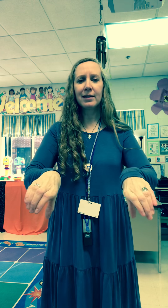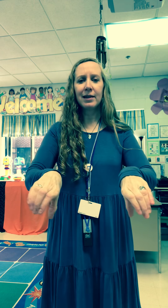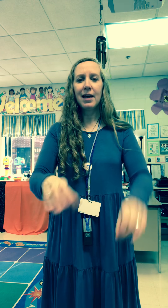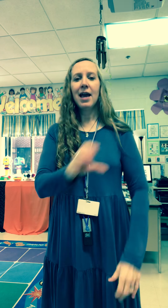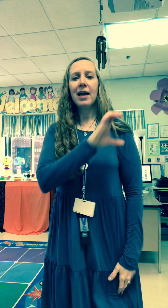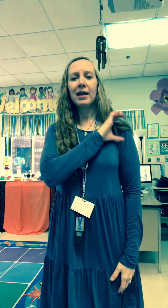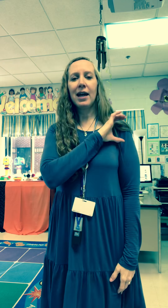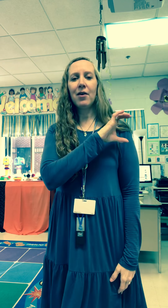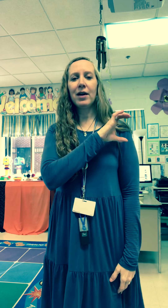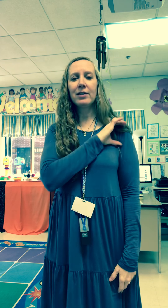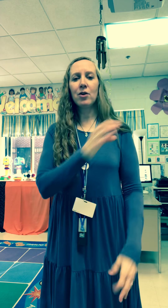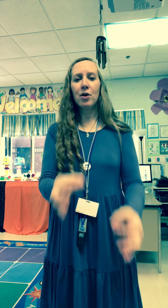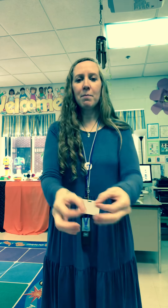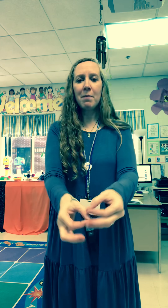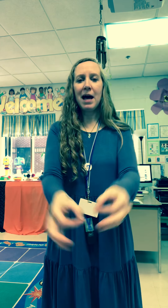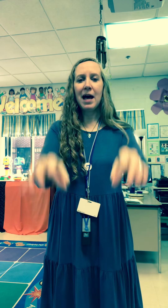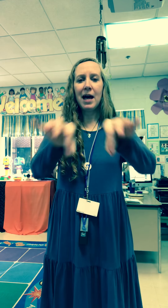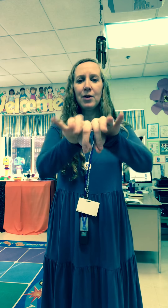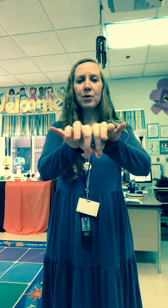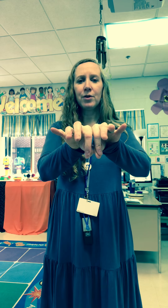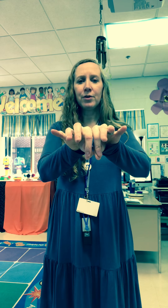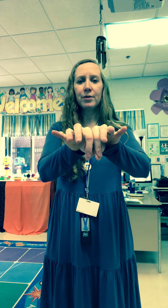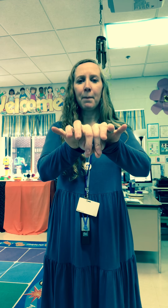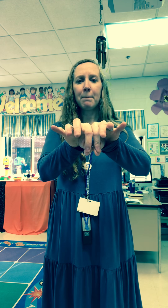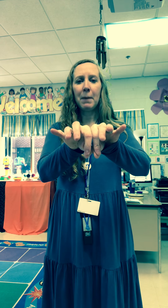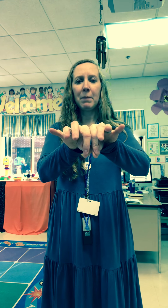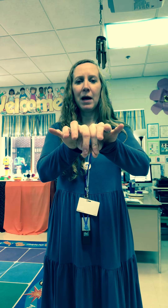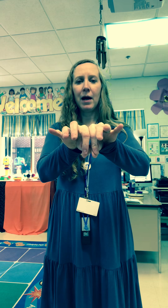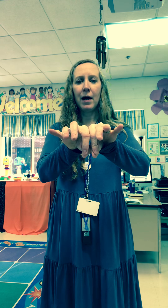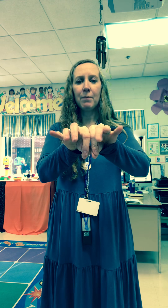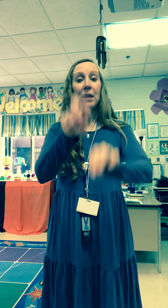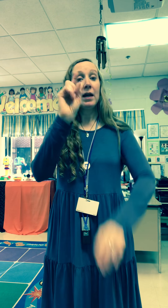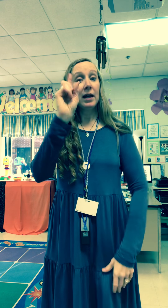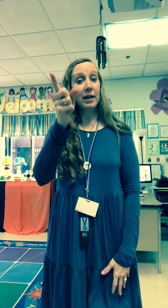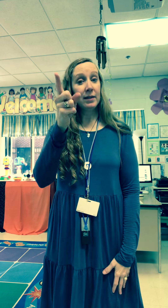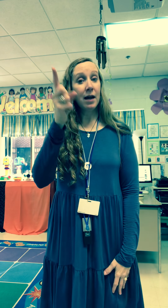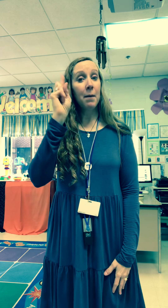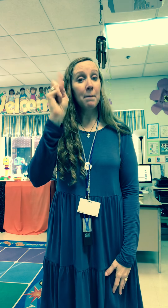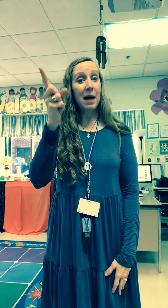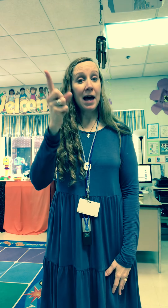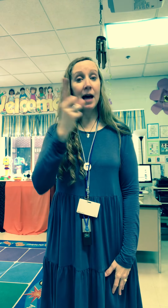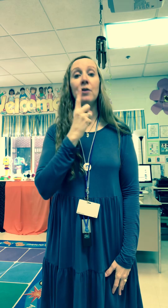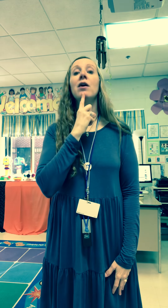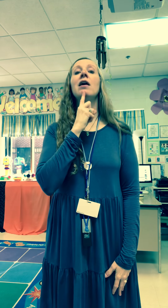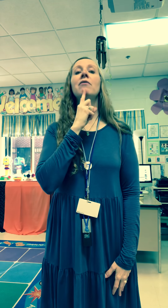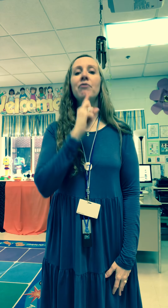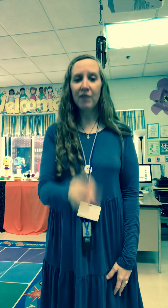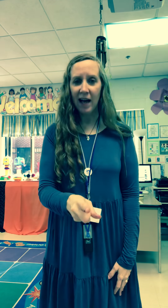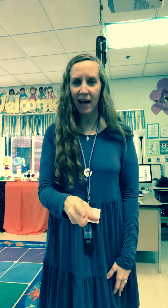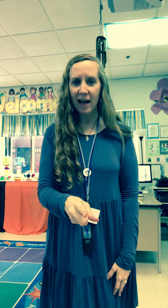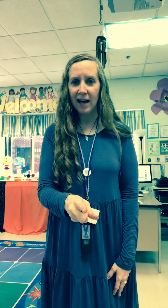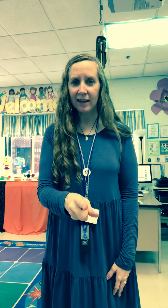character matters it's a matter of fact